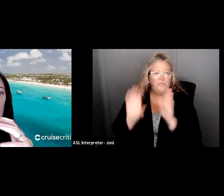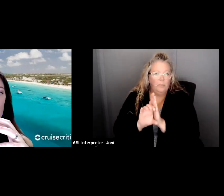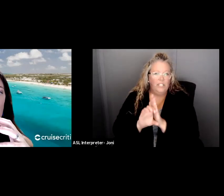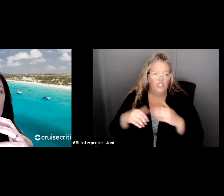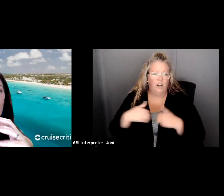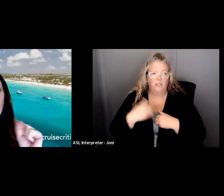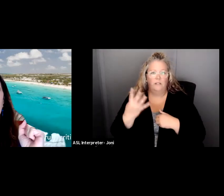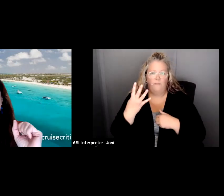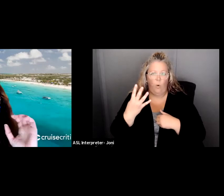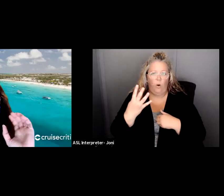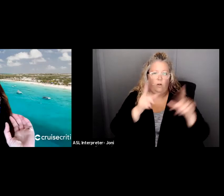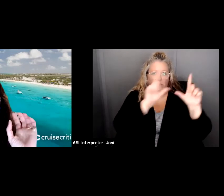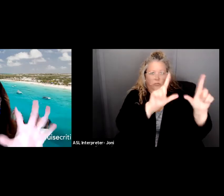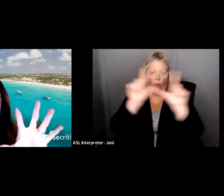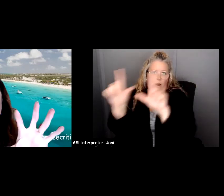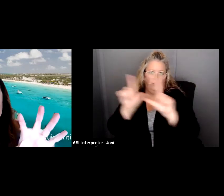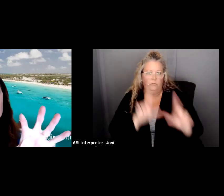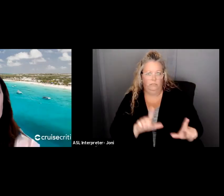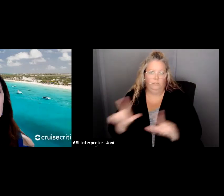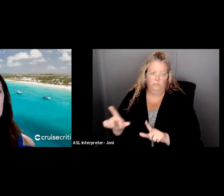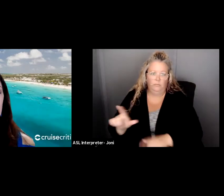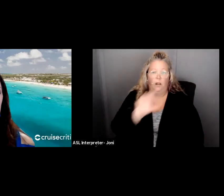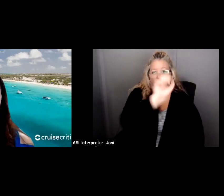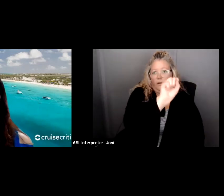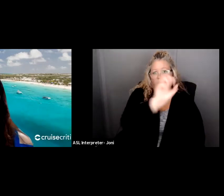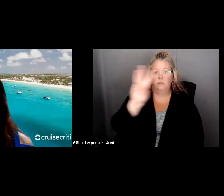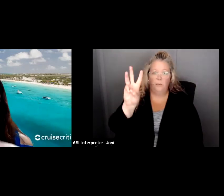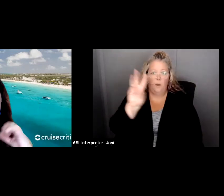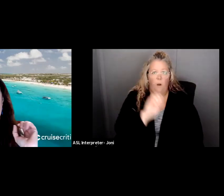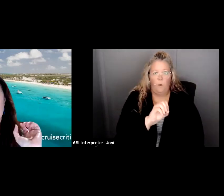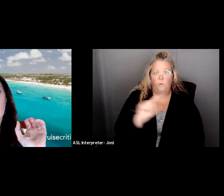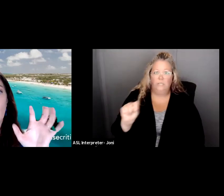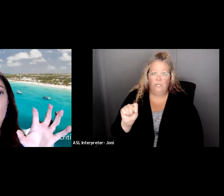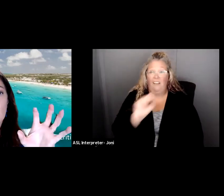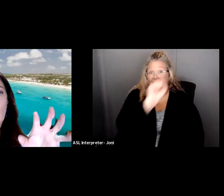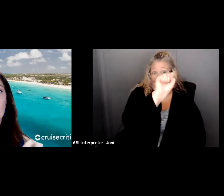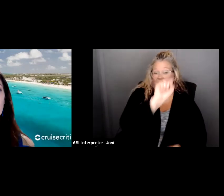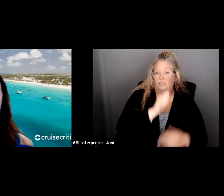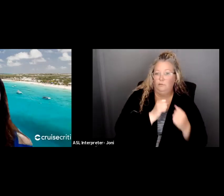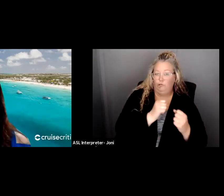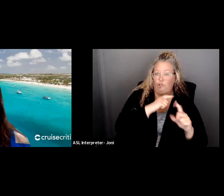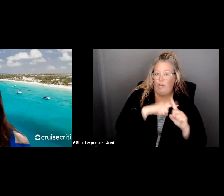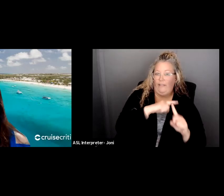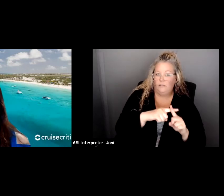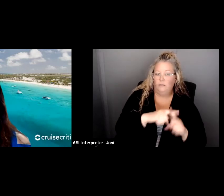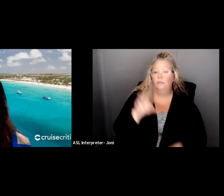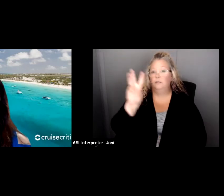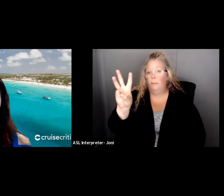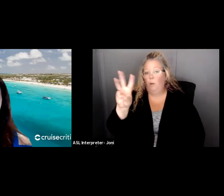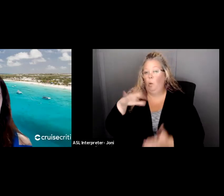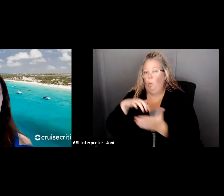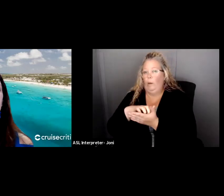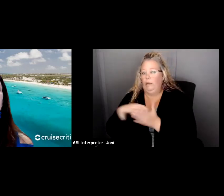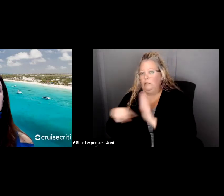that are put together. And one is S for strengths, W for weaknesses, O for opportunities, and T for